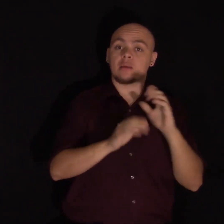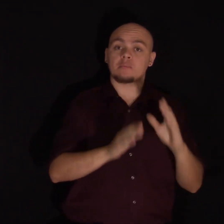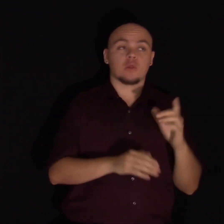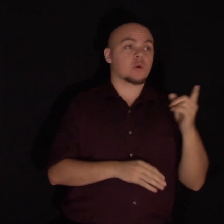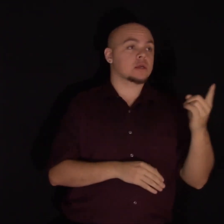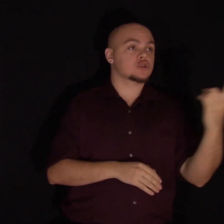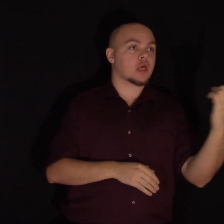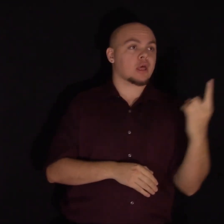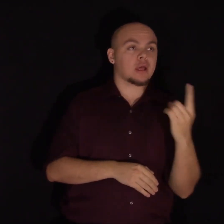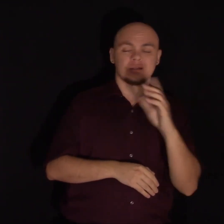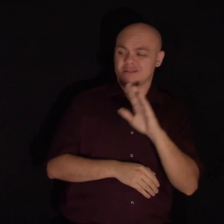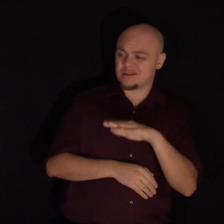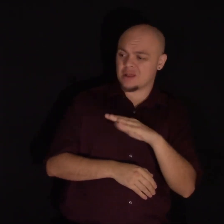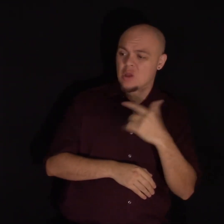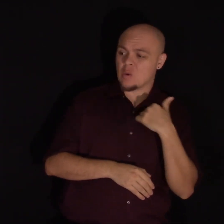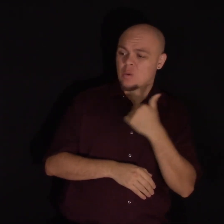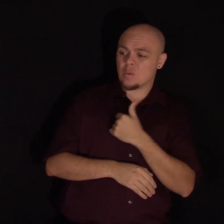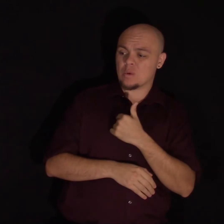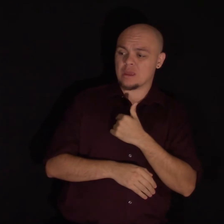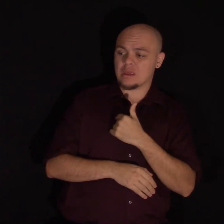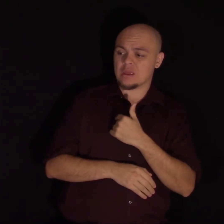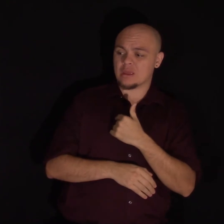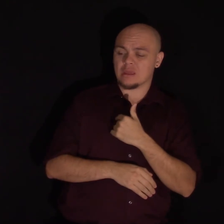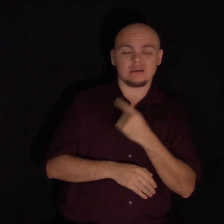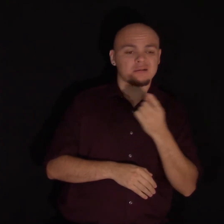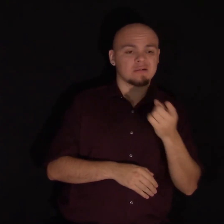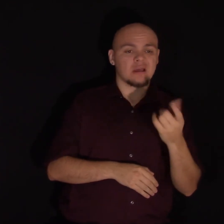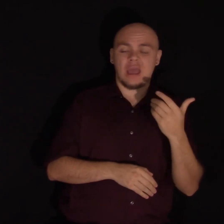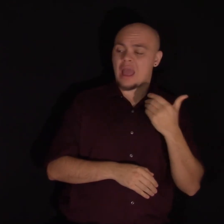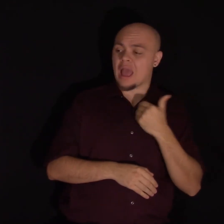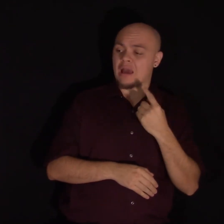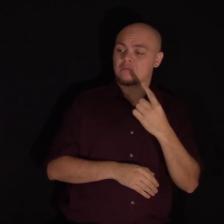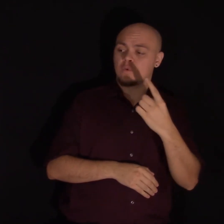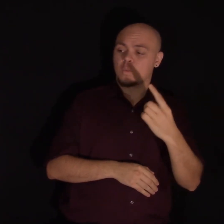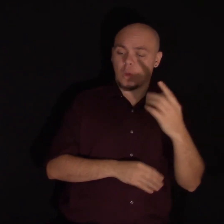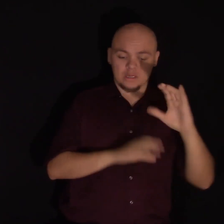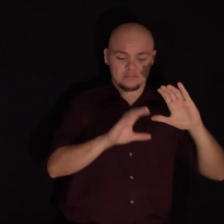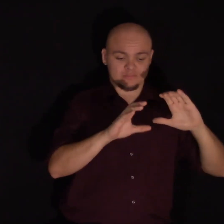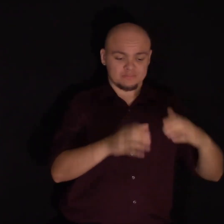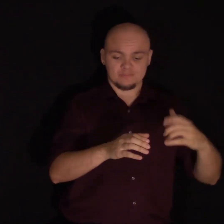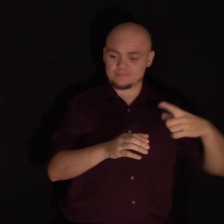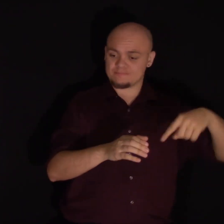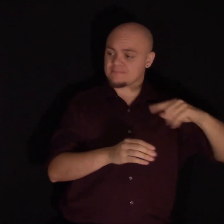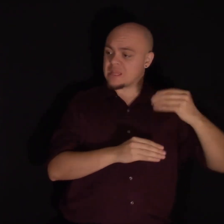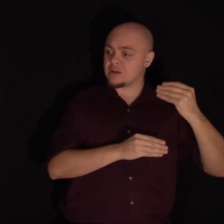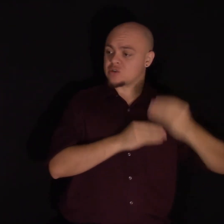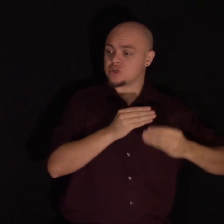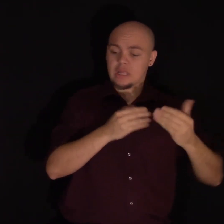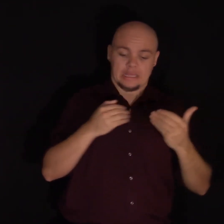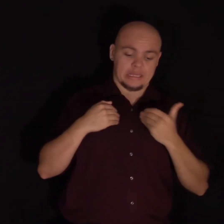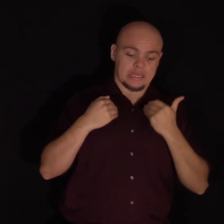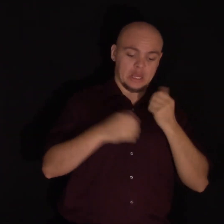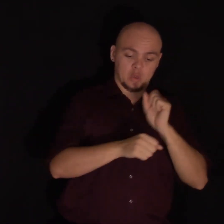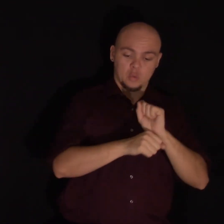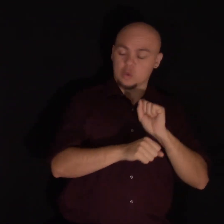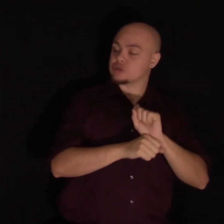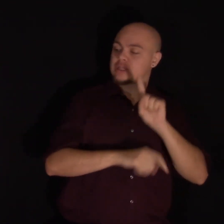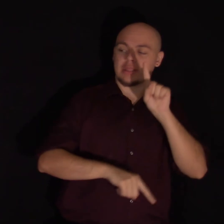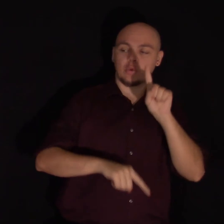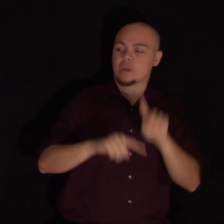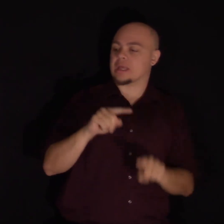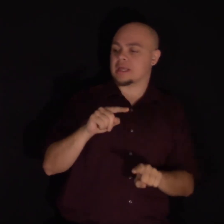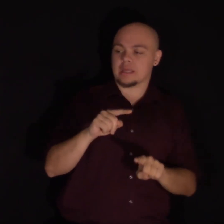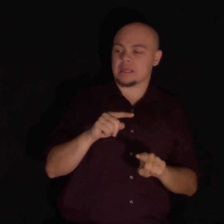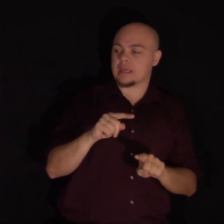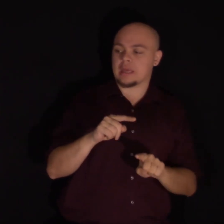me and saying, we have already raised a generation of young workers who can't get through